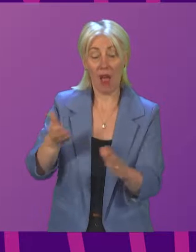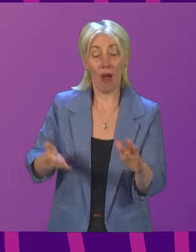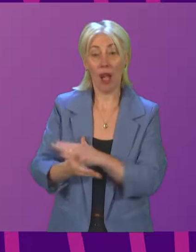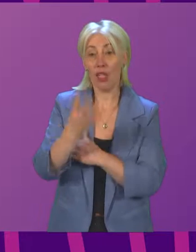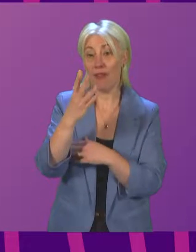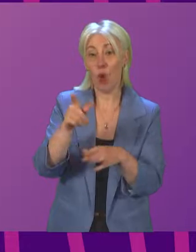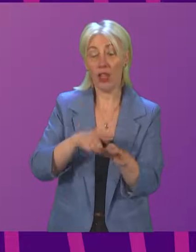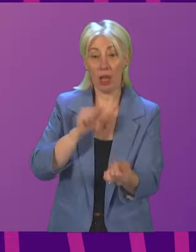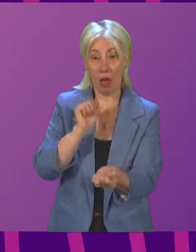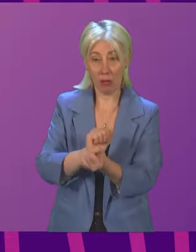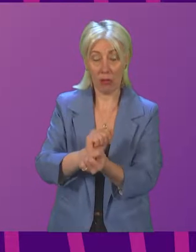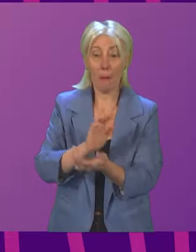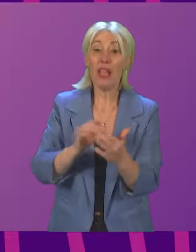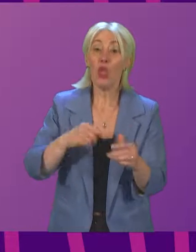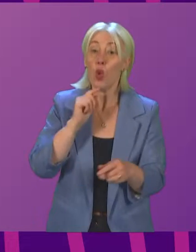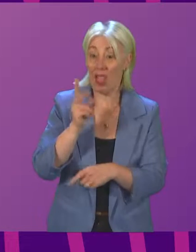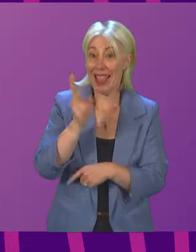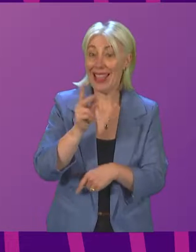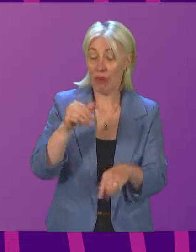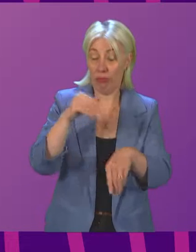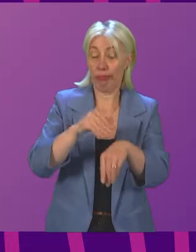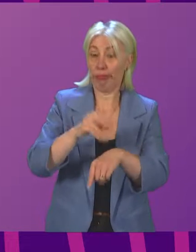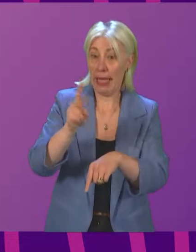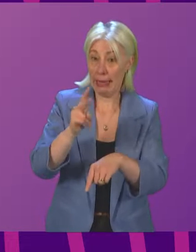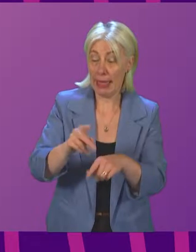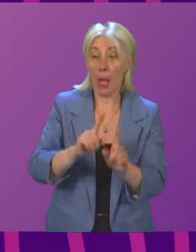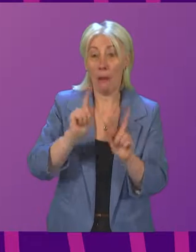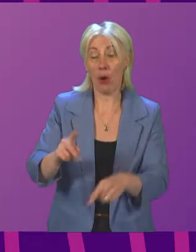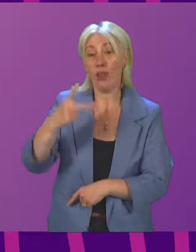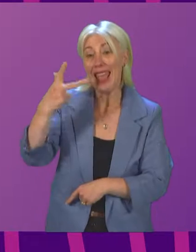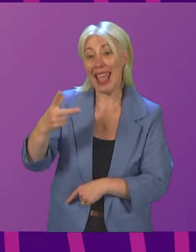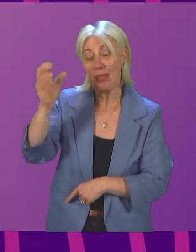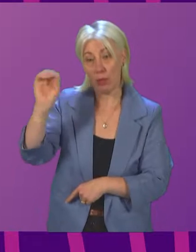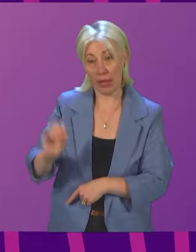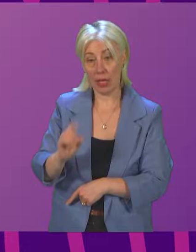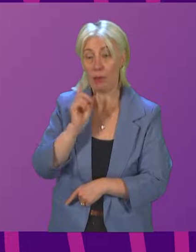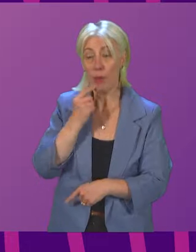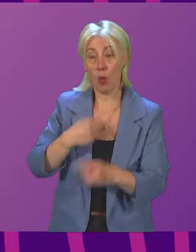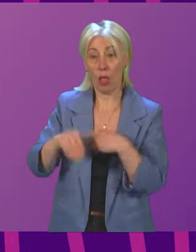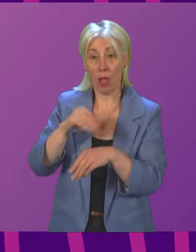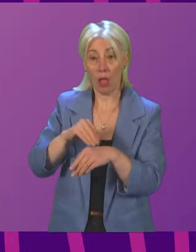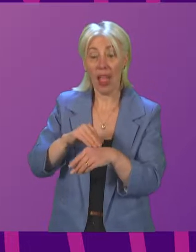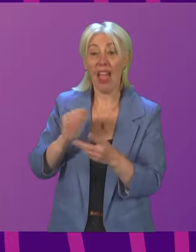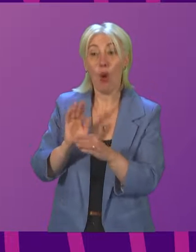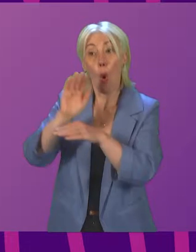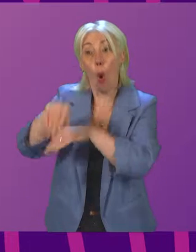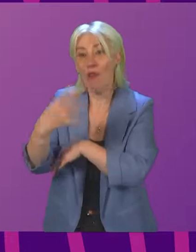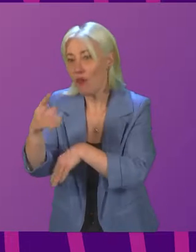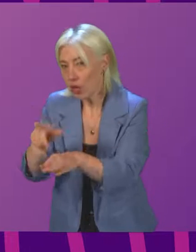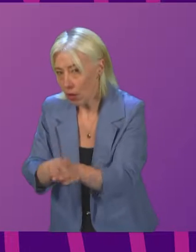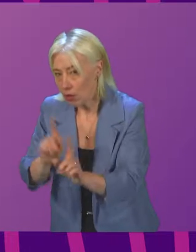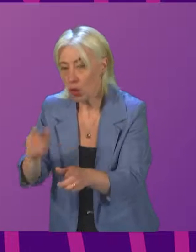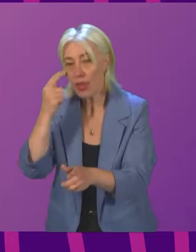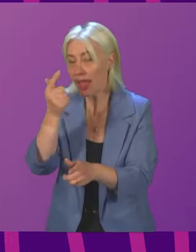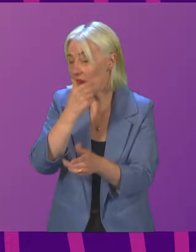years go on to re-offend compared to just eight per cent of those sentenced to four years or more. The evidence is clear, presenting